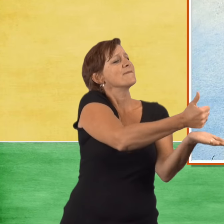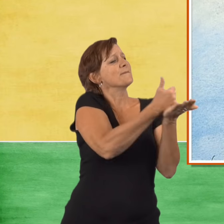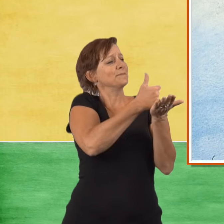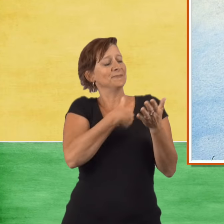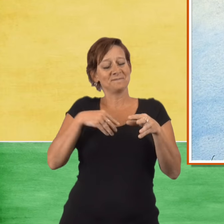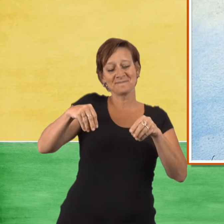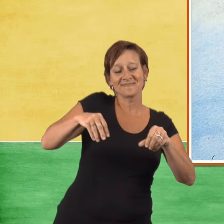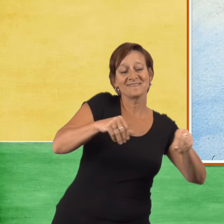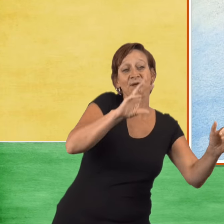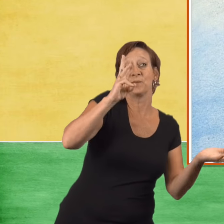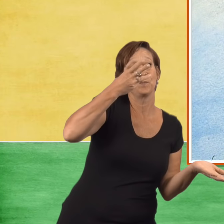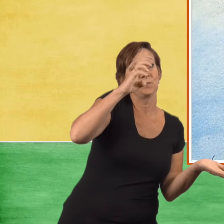red hen.